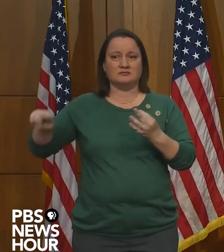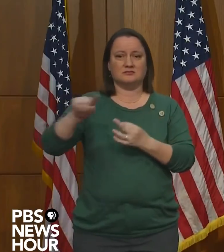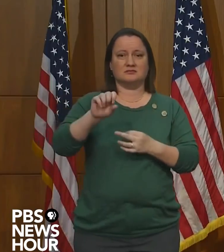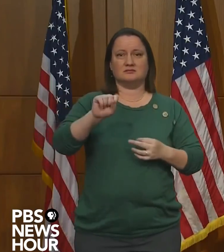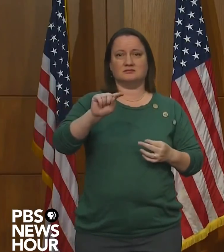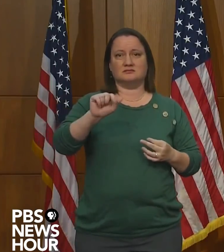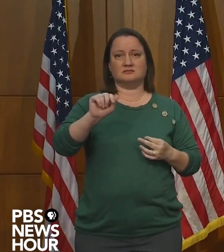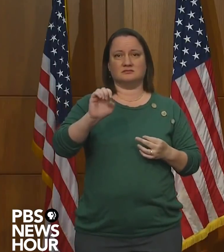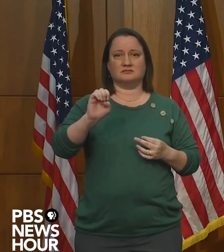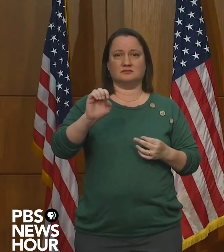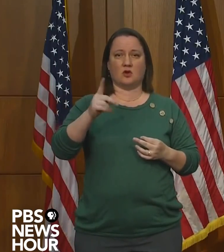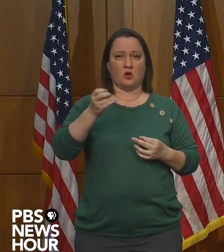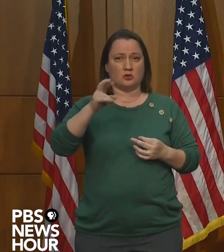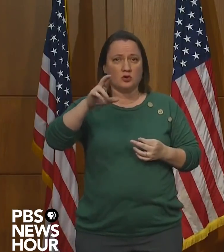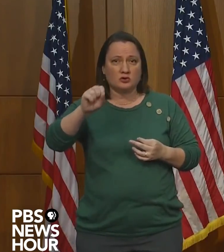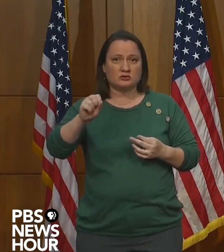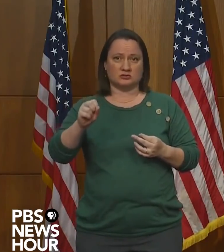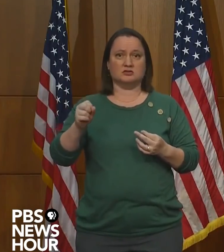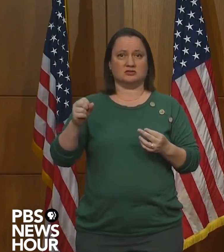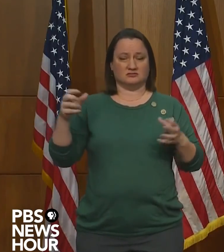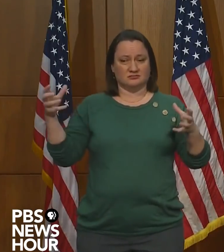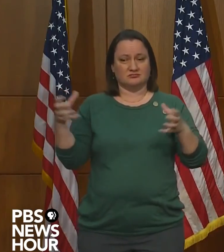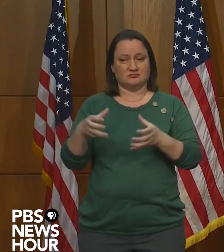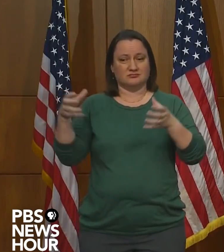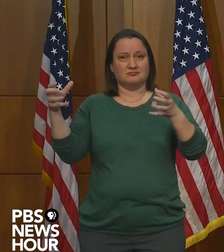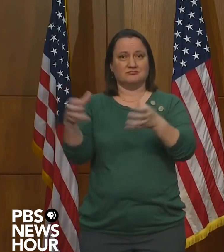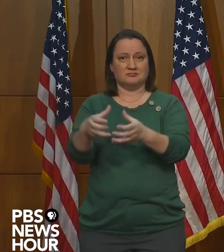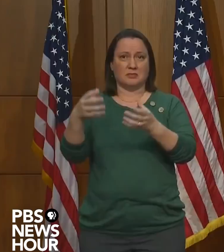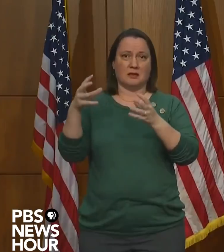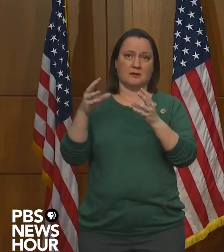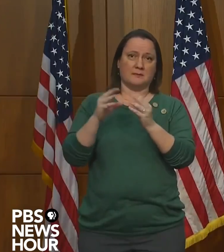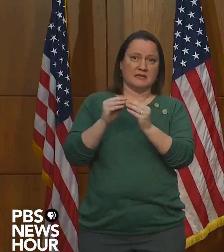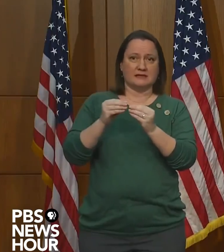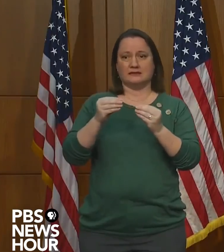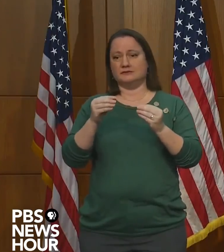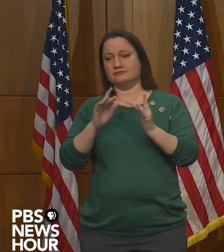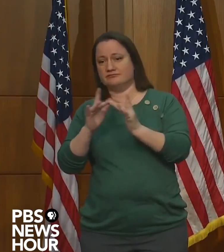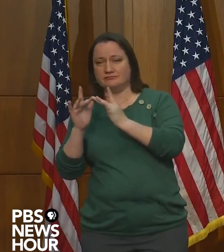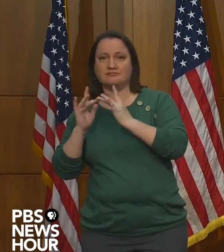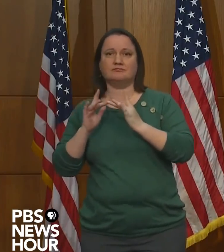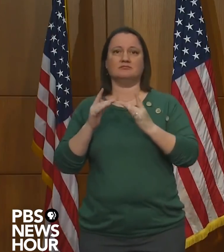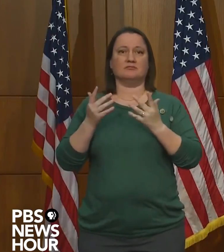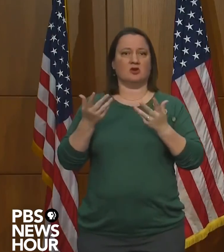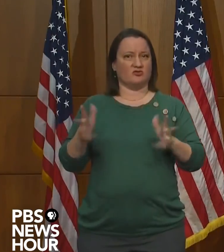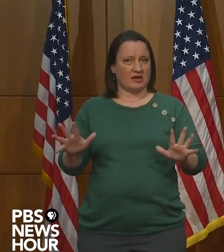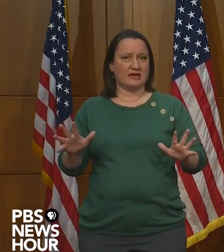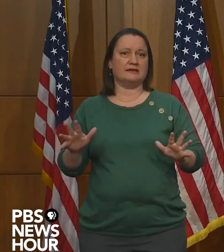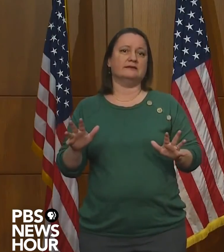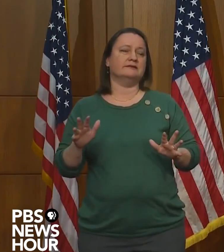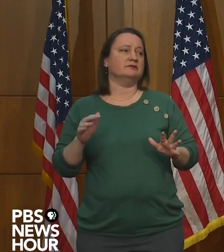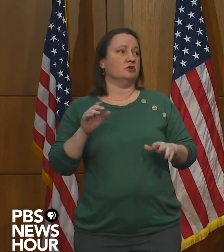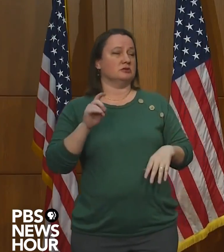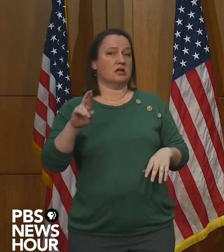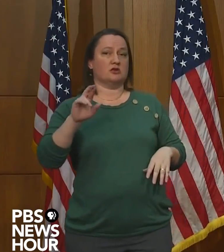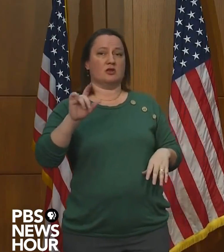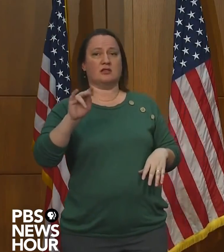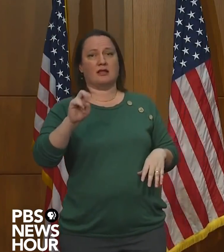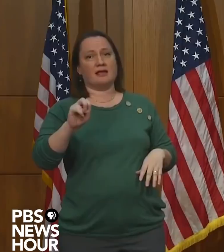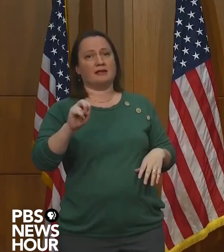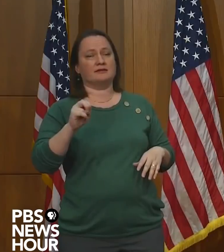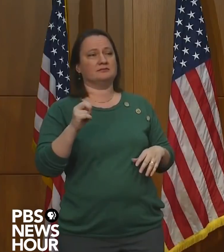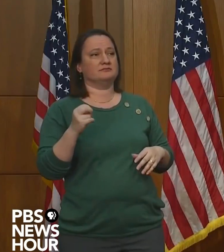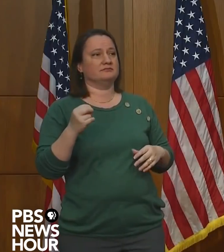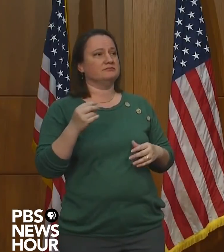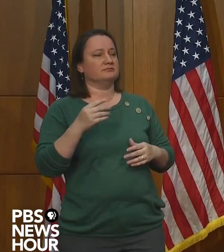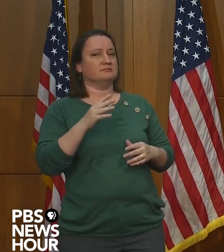communities in Virginia has taken place, a lot of meetings. And so, Dr. Lane, I just wanted to take the opportunity again on the